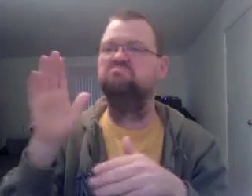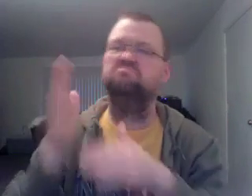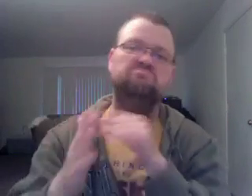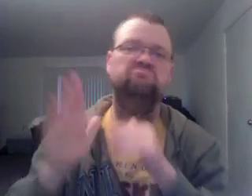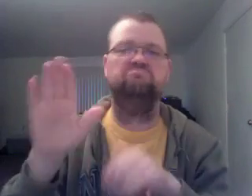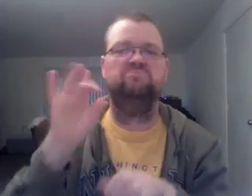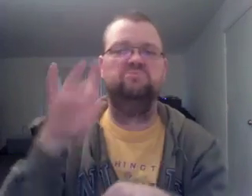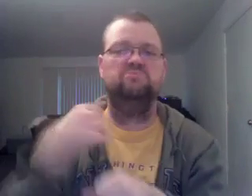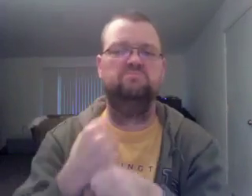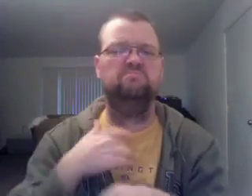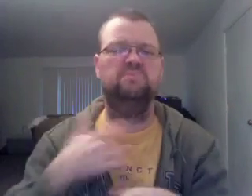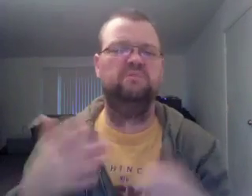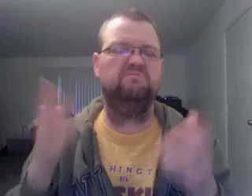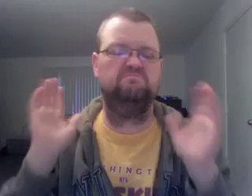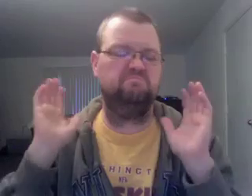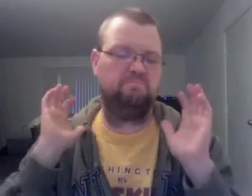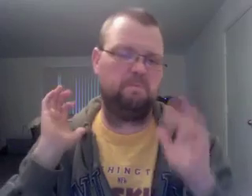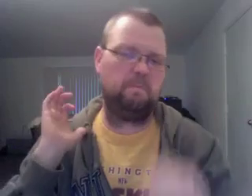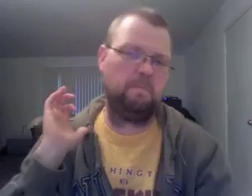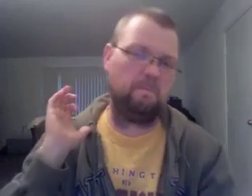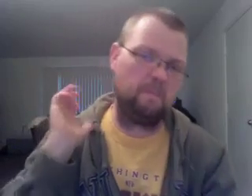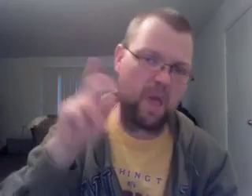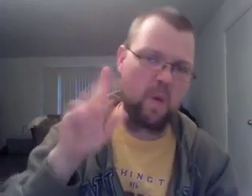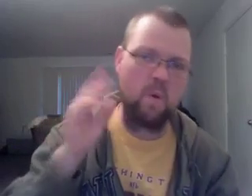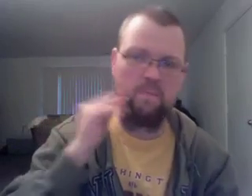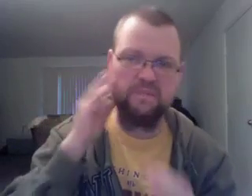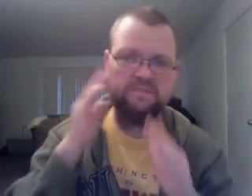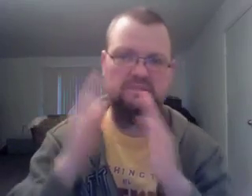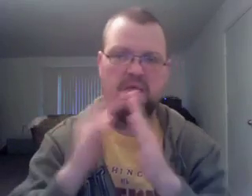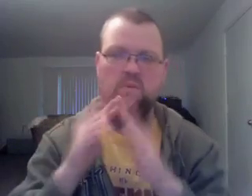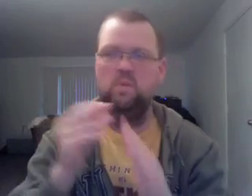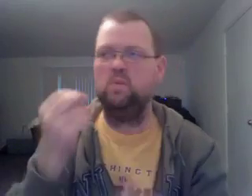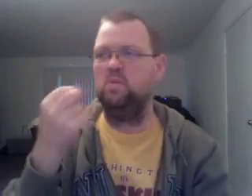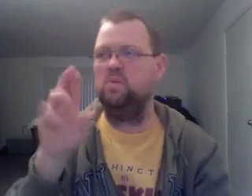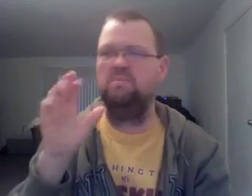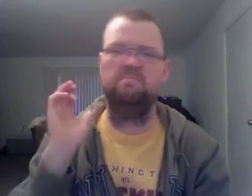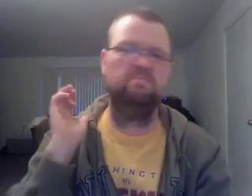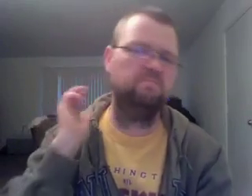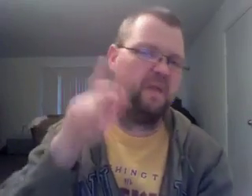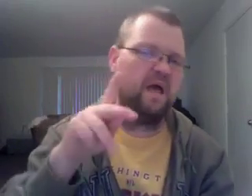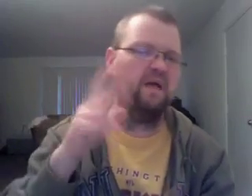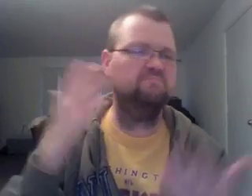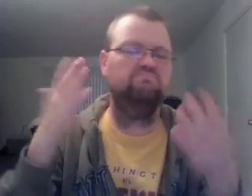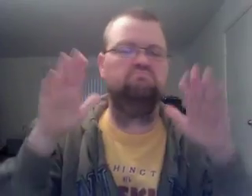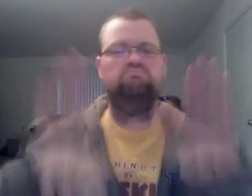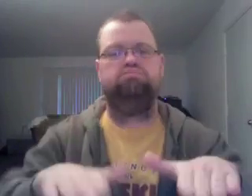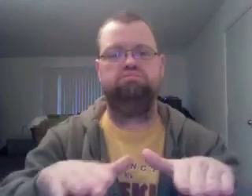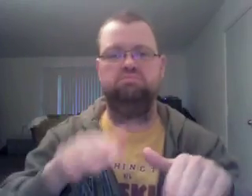groove is where he really wanted to go. Now true. just kind of won't ever let him go at this point. I'm realizing he wasn't a little faster.